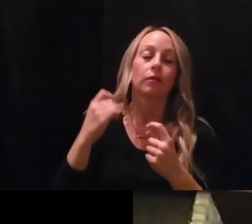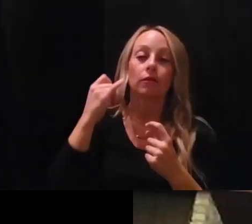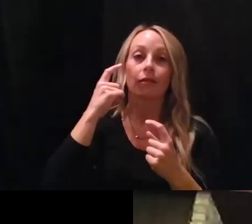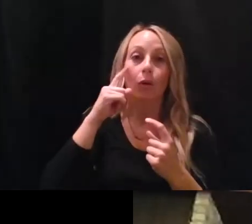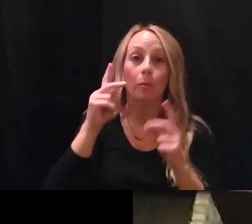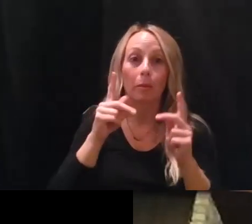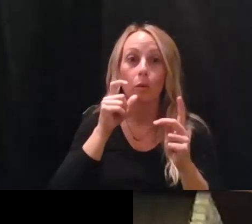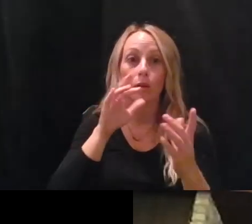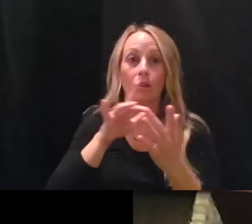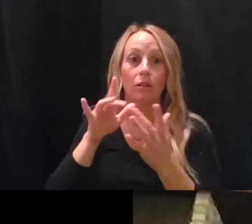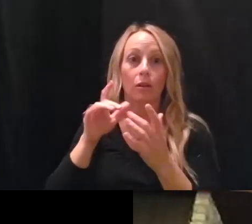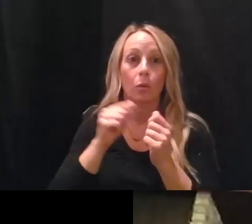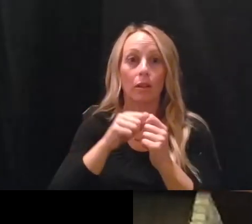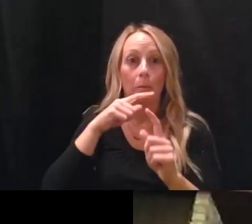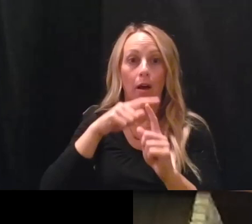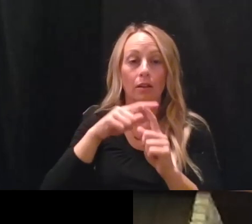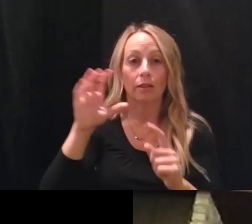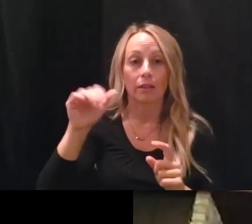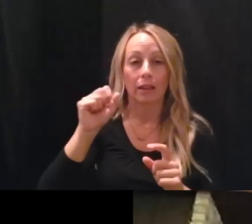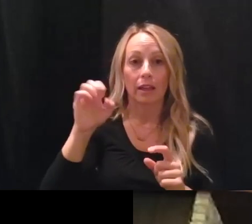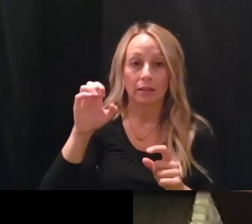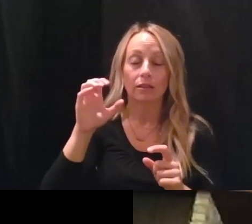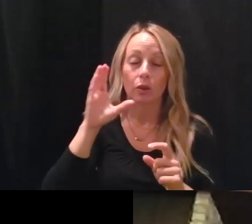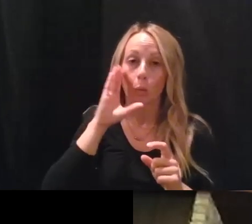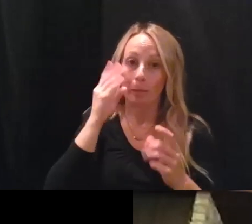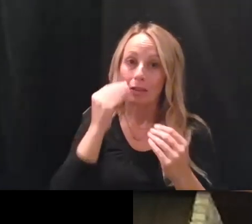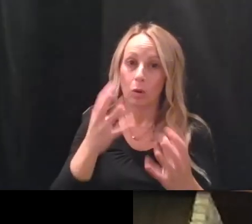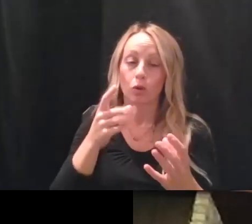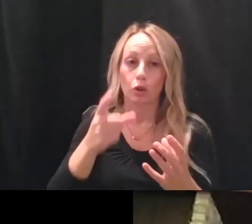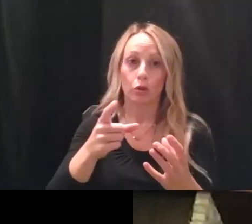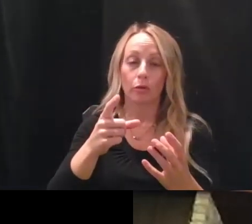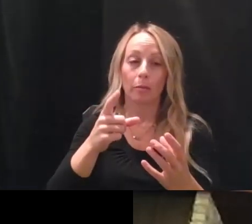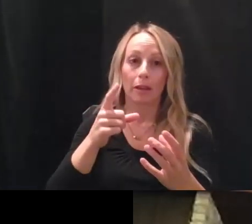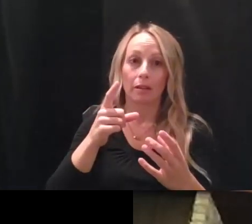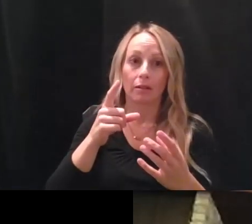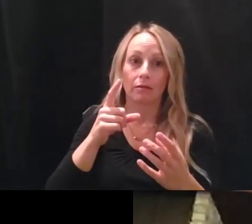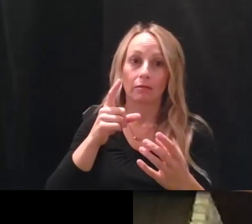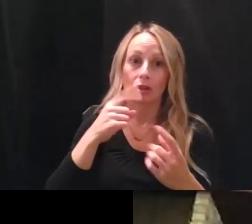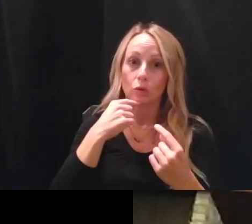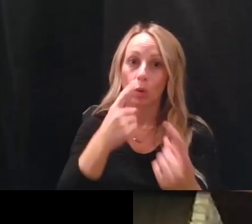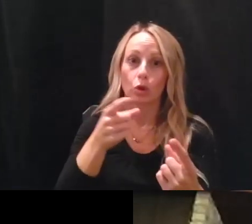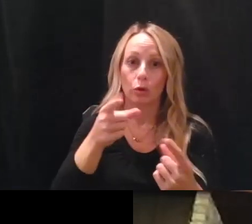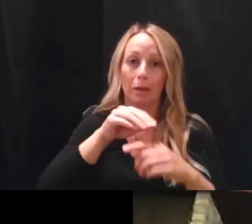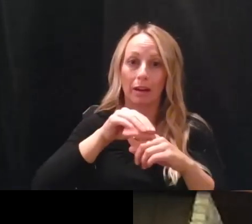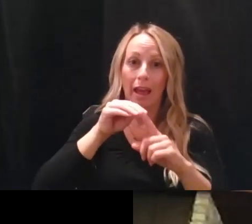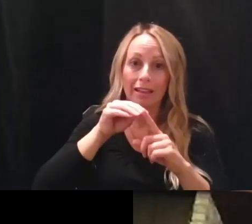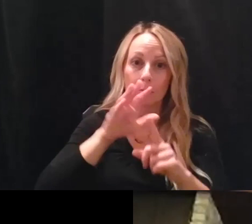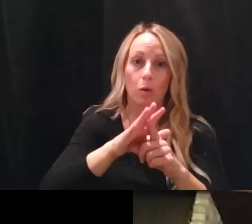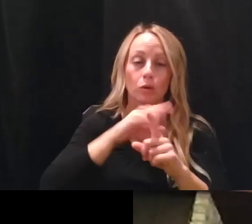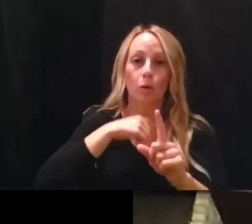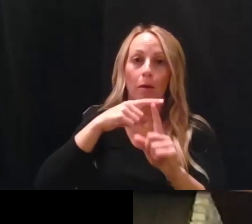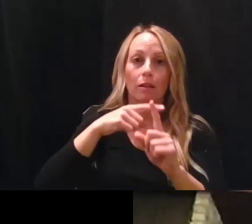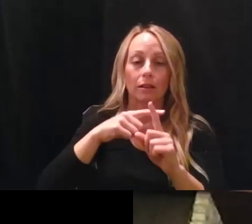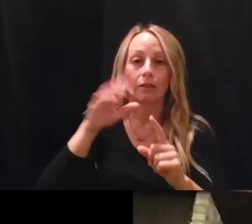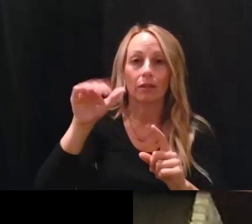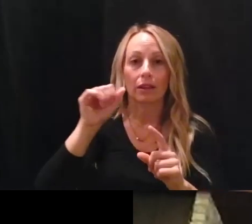you'll be told you've been exposed to a positive case of COVID-19. You'll be asked to quarantine yourself